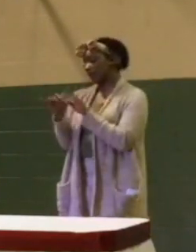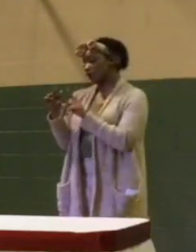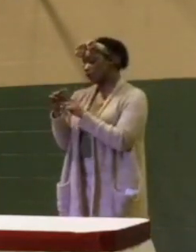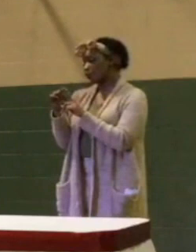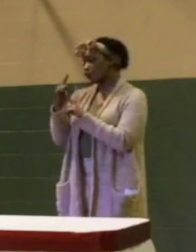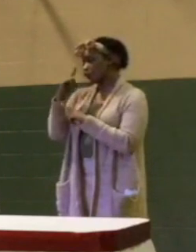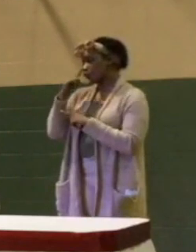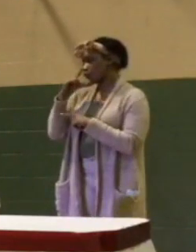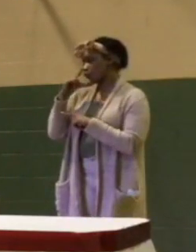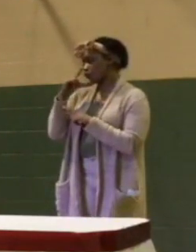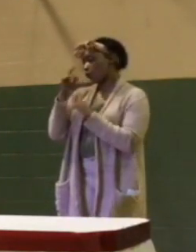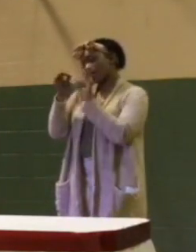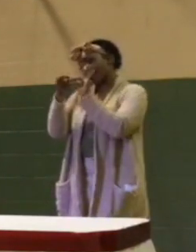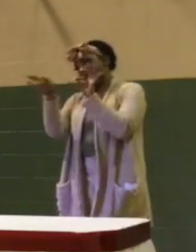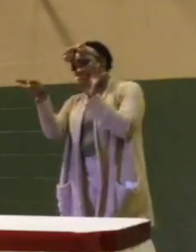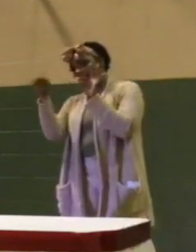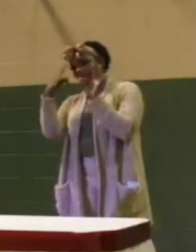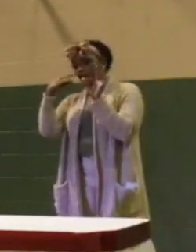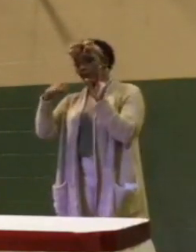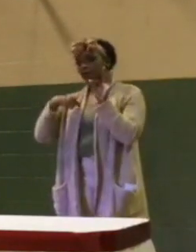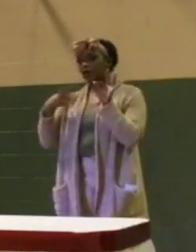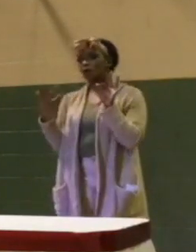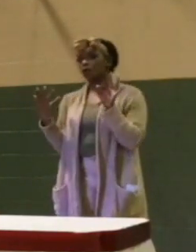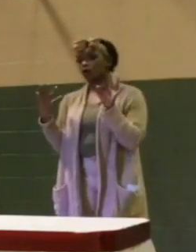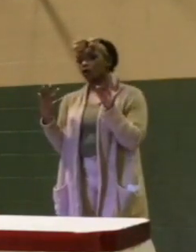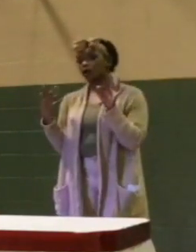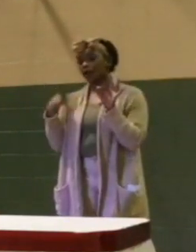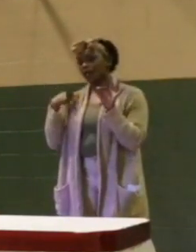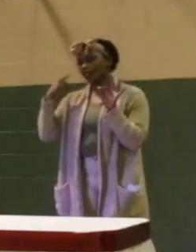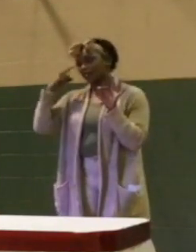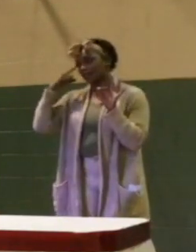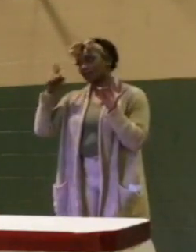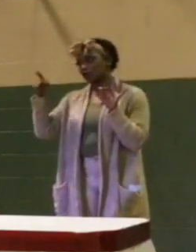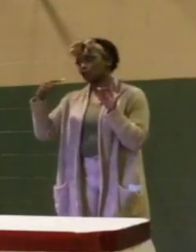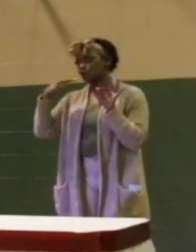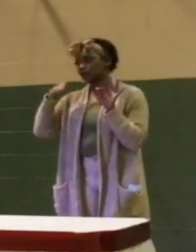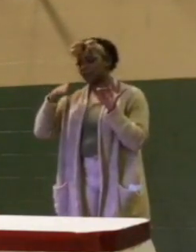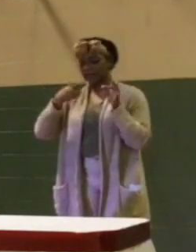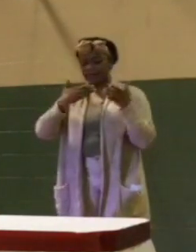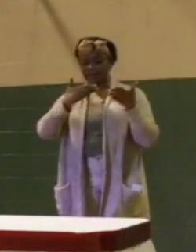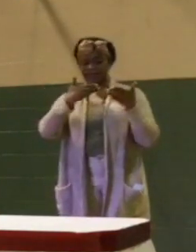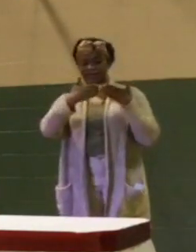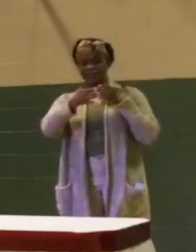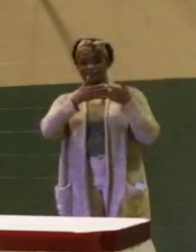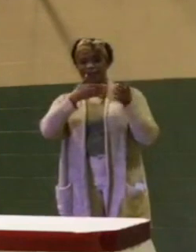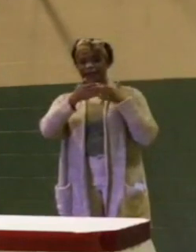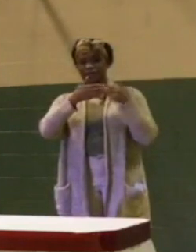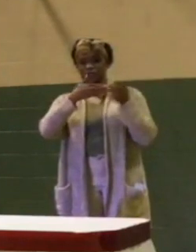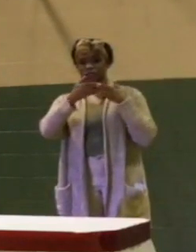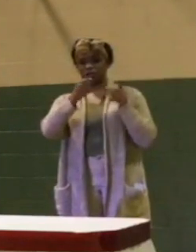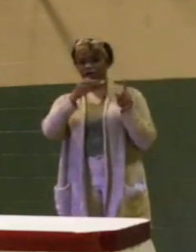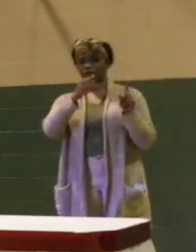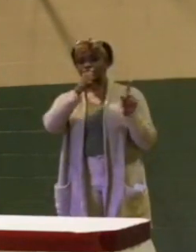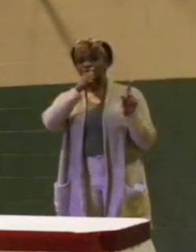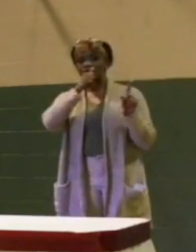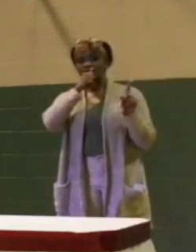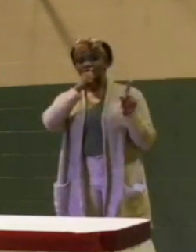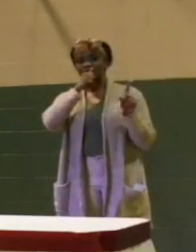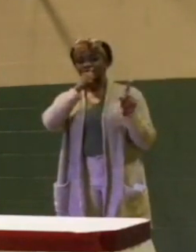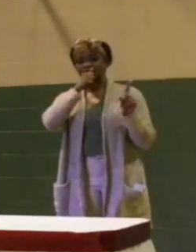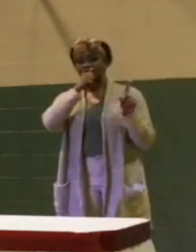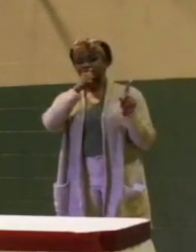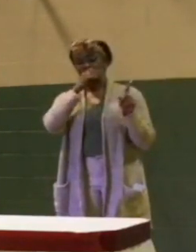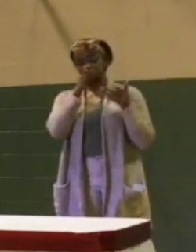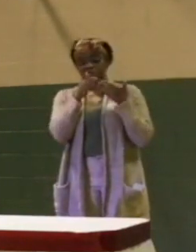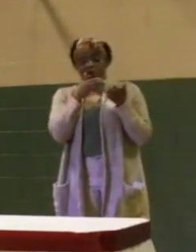key line was, I think you said, in spite of privacy issues. Was that correct? Despite